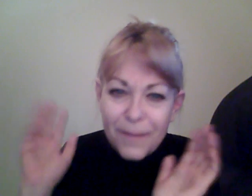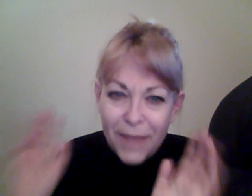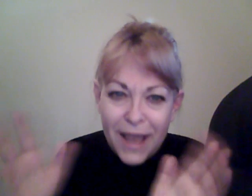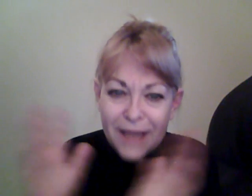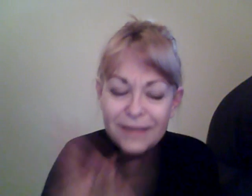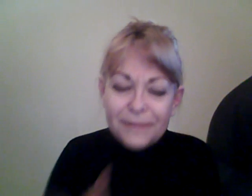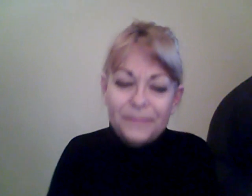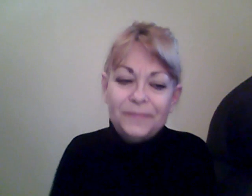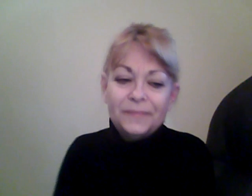path.